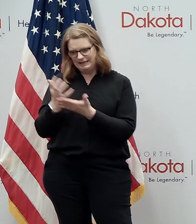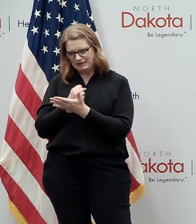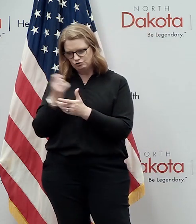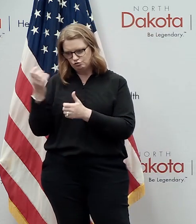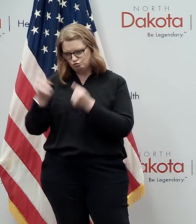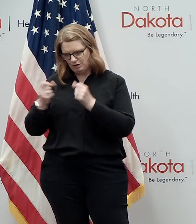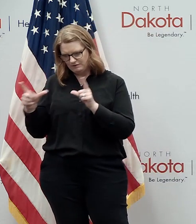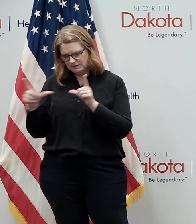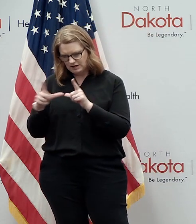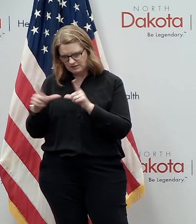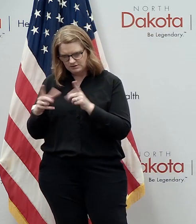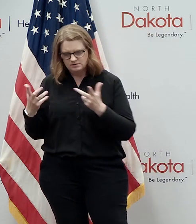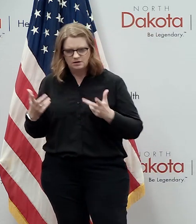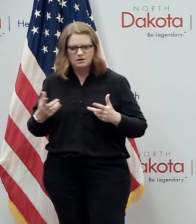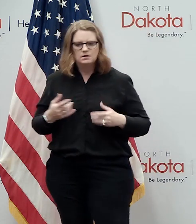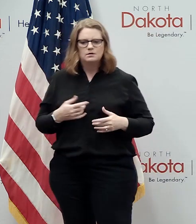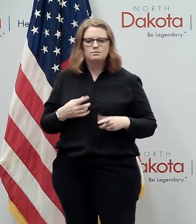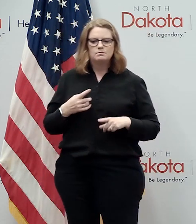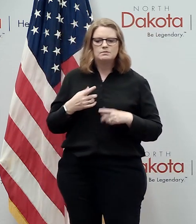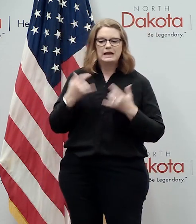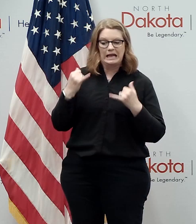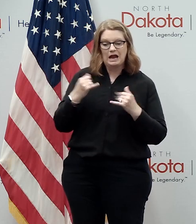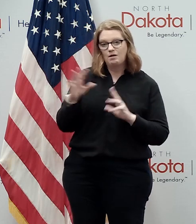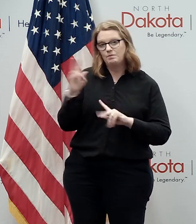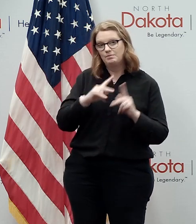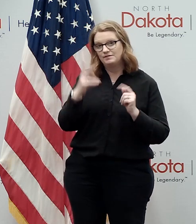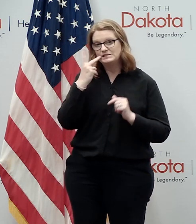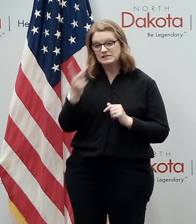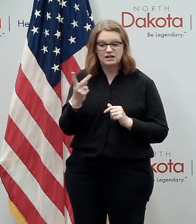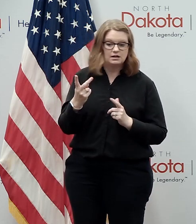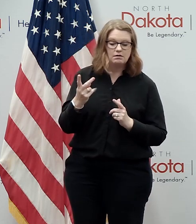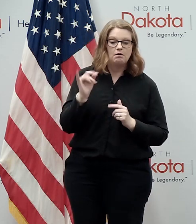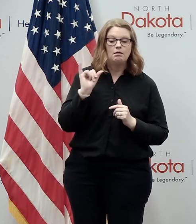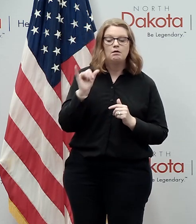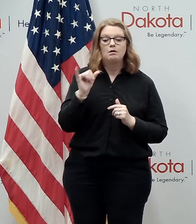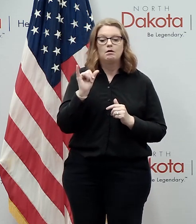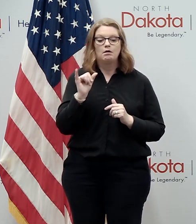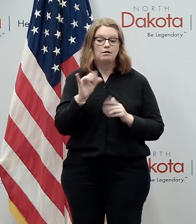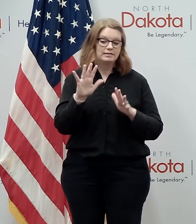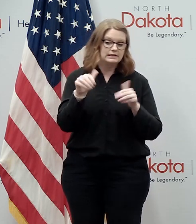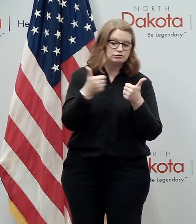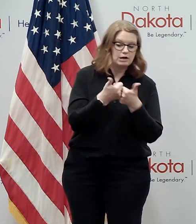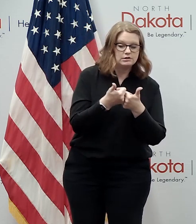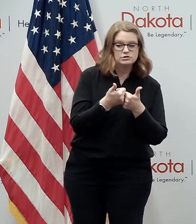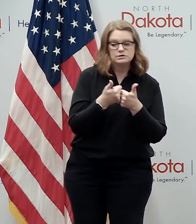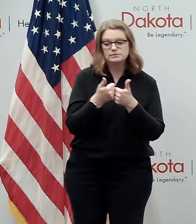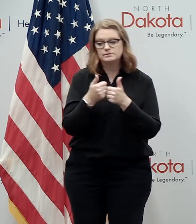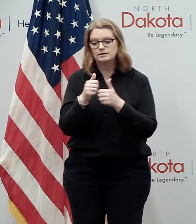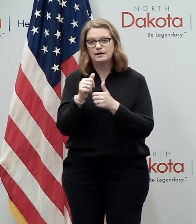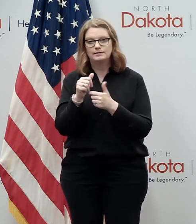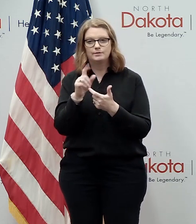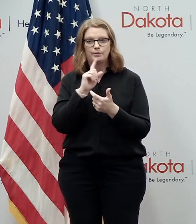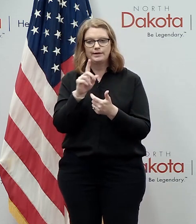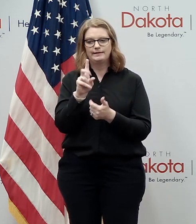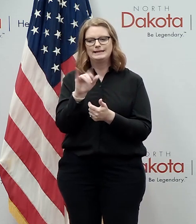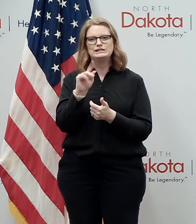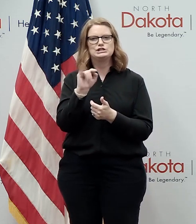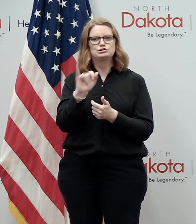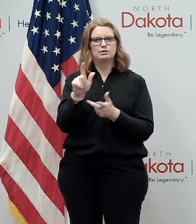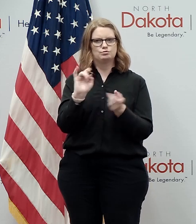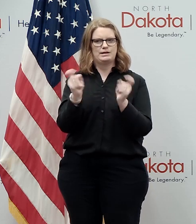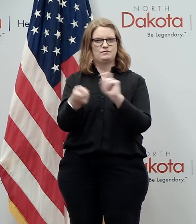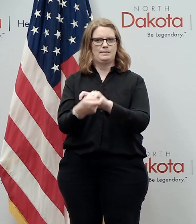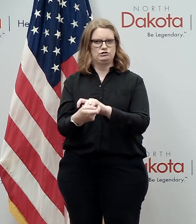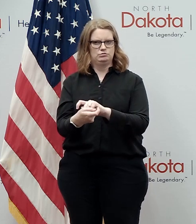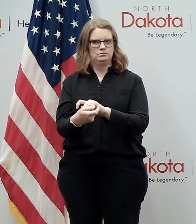what the challenges are and what the possibilities are and i think it's i think it's accelerated uh the digital the digital transformation which has completely overtaken